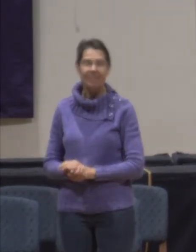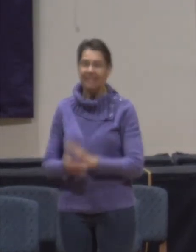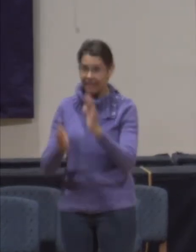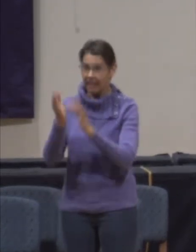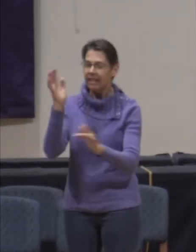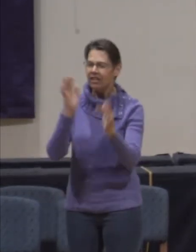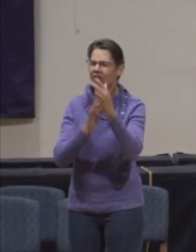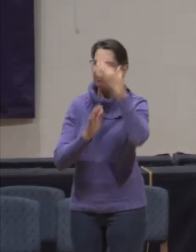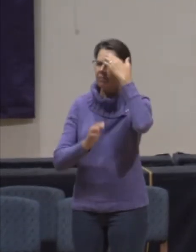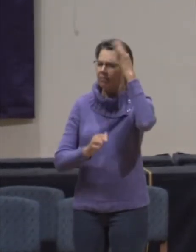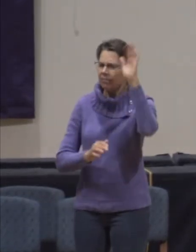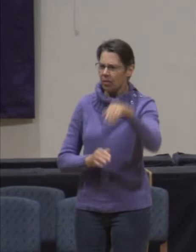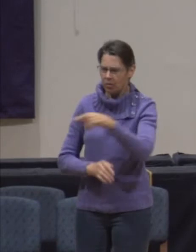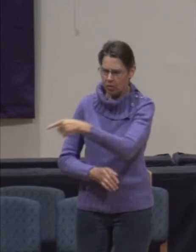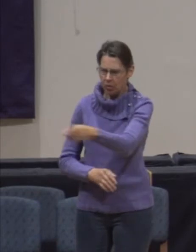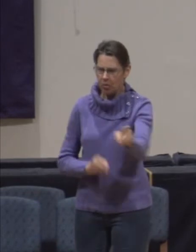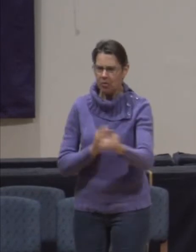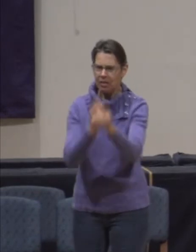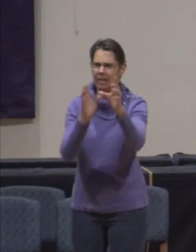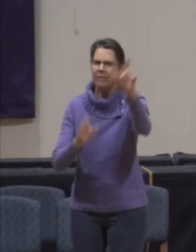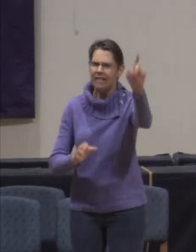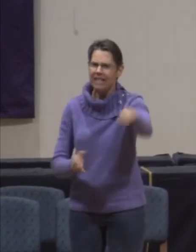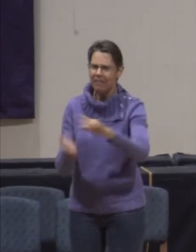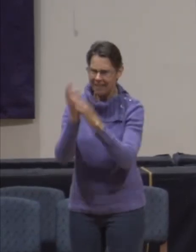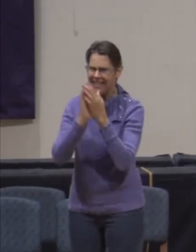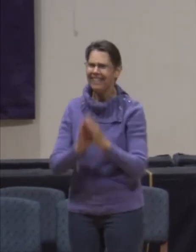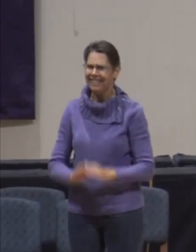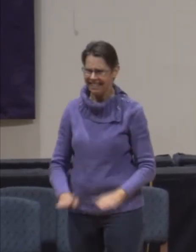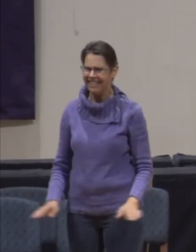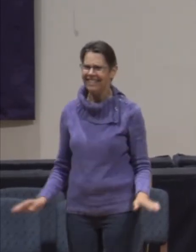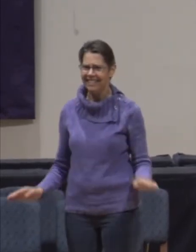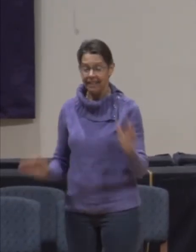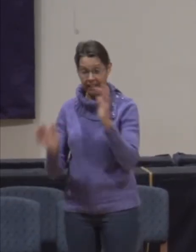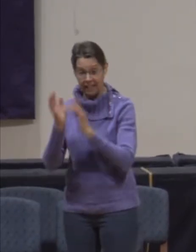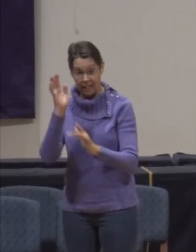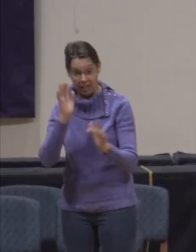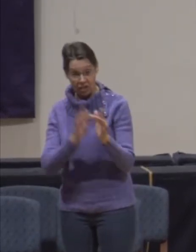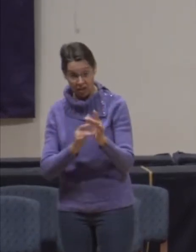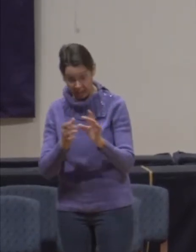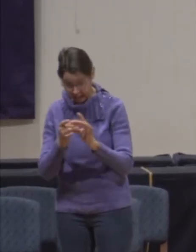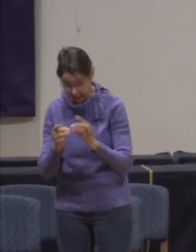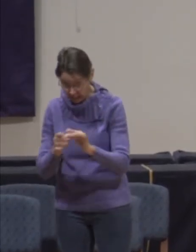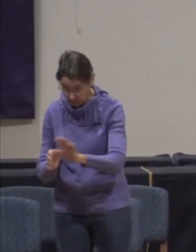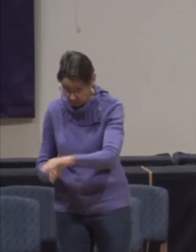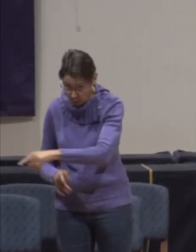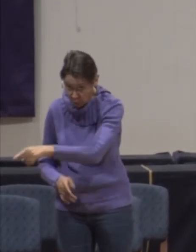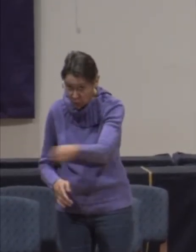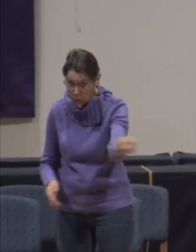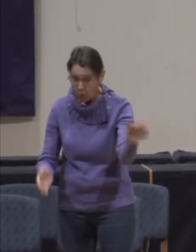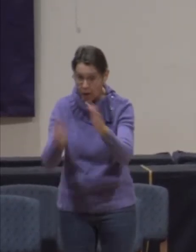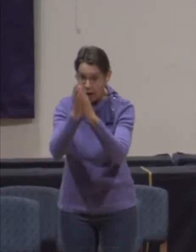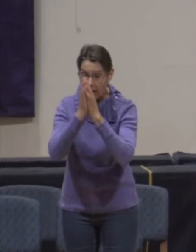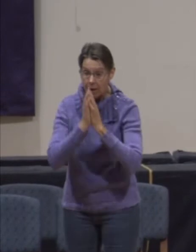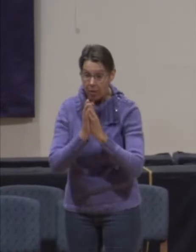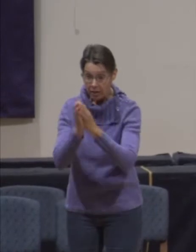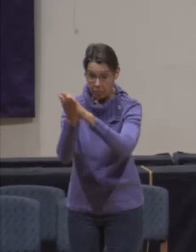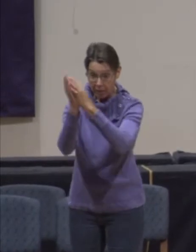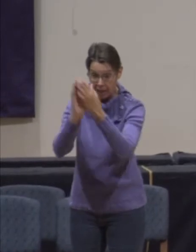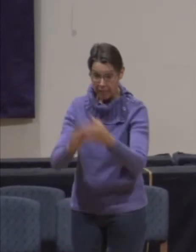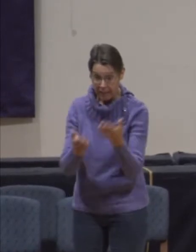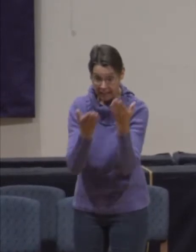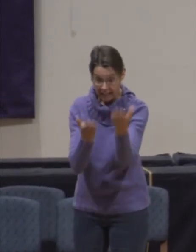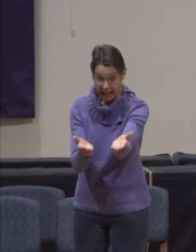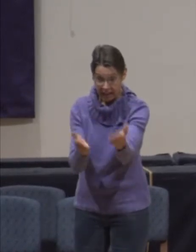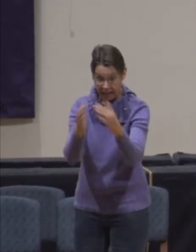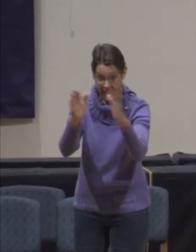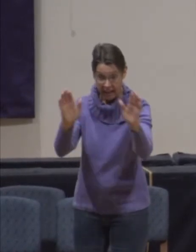need to have because Jesus says, pray there be peace in that house. And if it isn't accepted, know